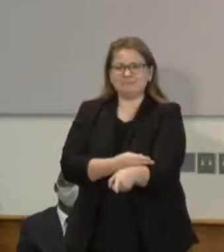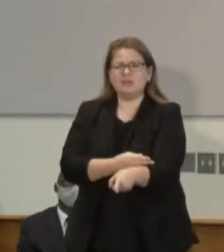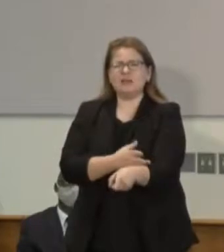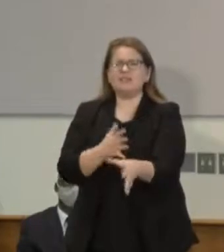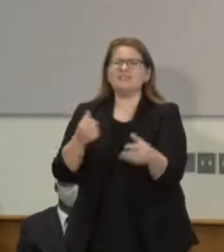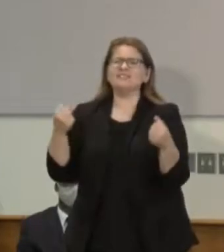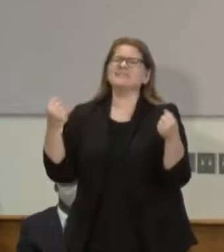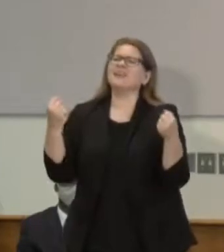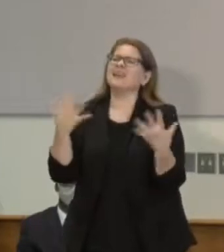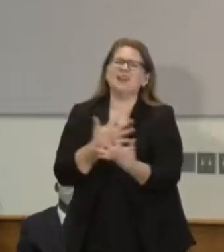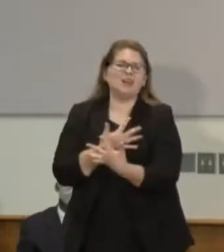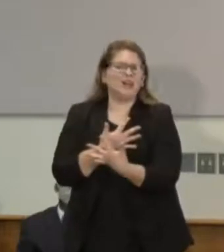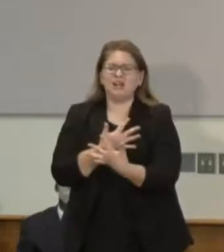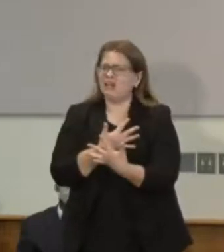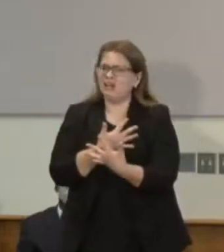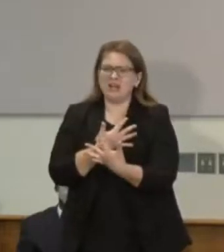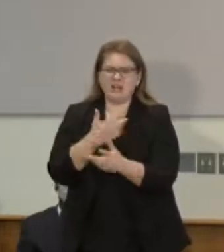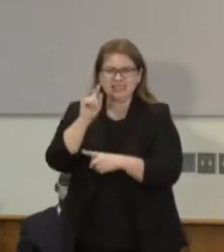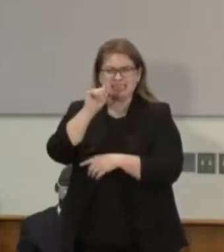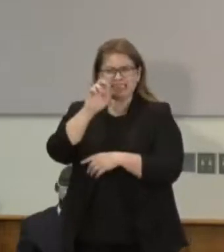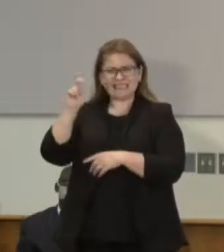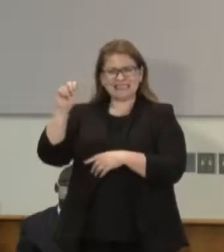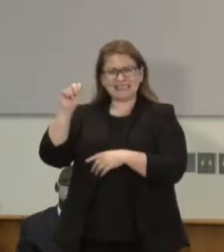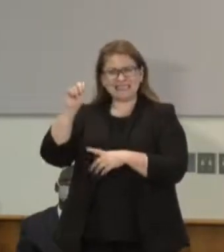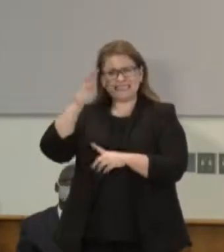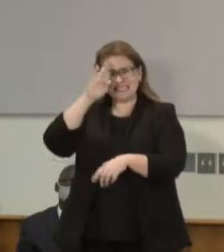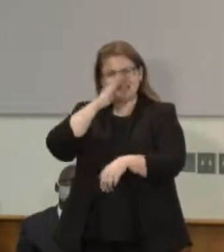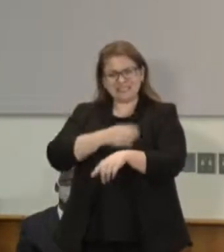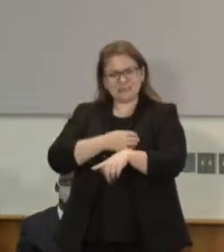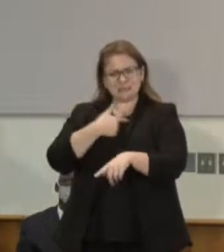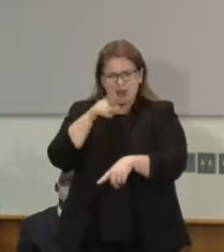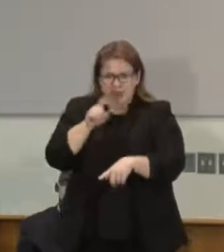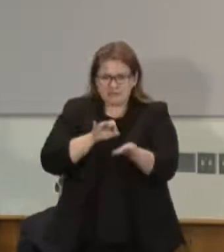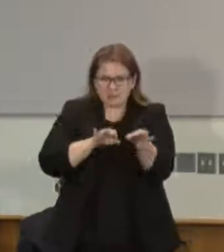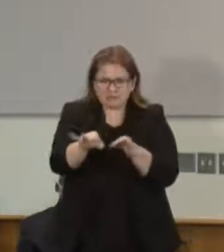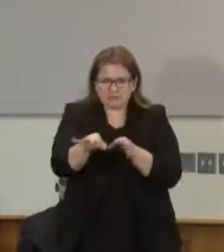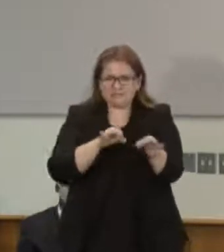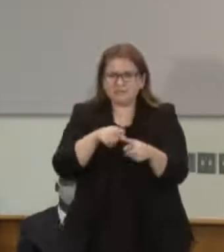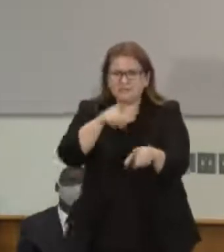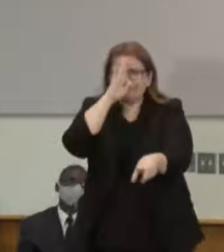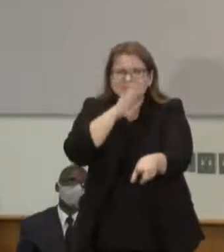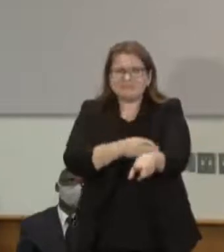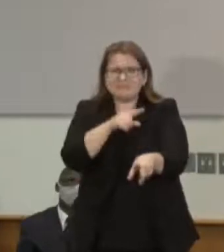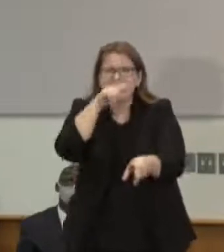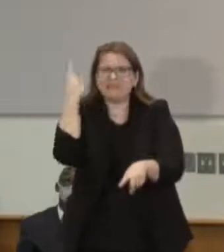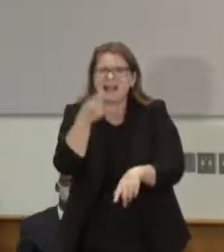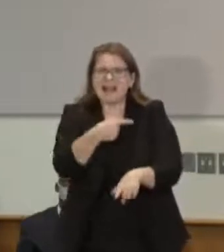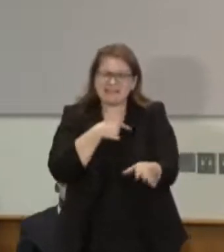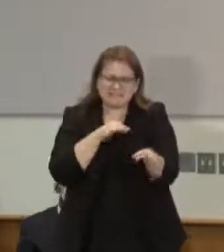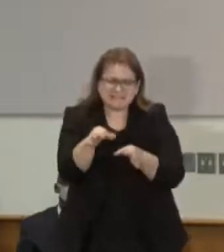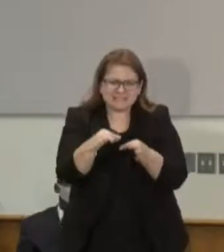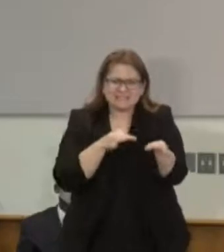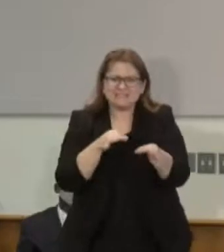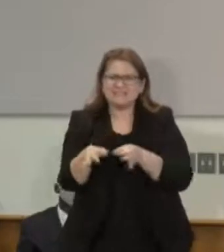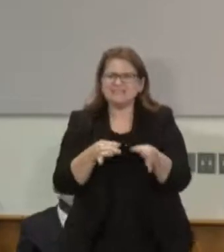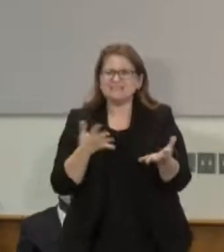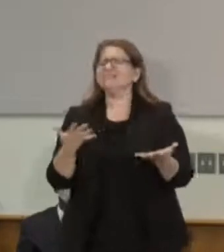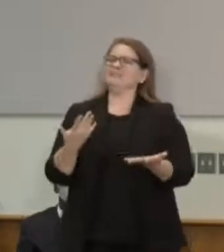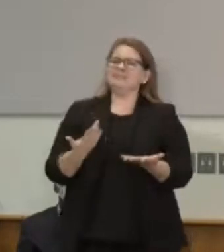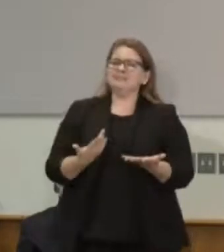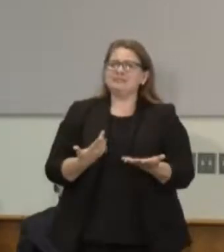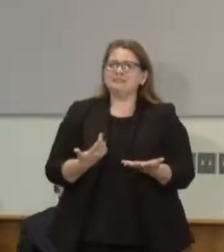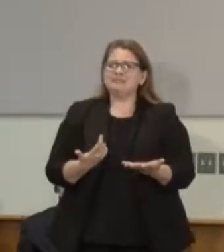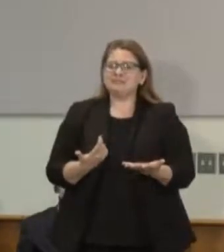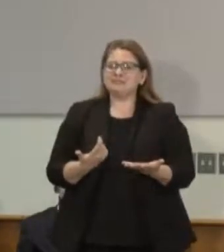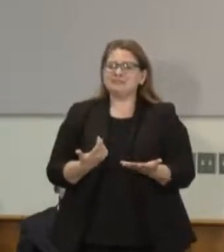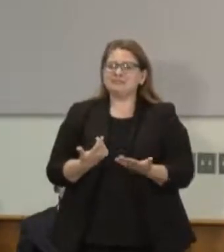and having to have that talk and the gulf between thinking how she viewed Minnesota and how I do with a white